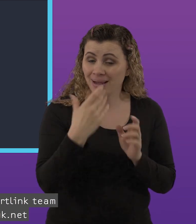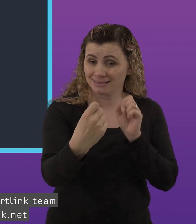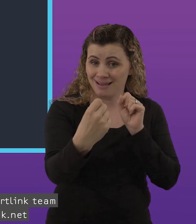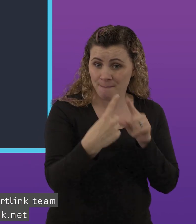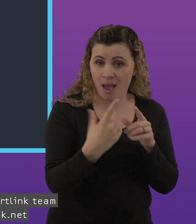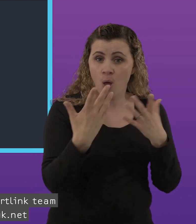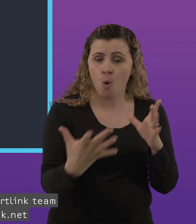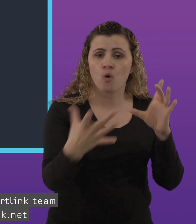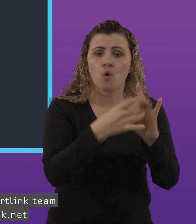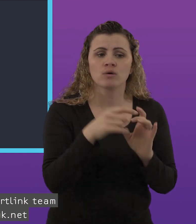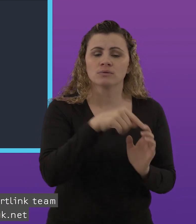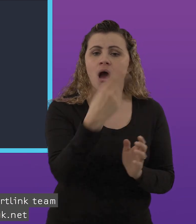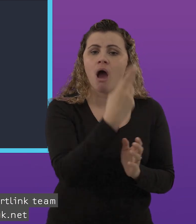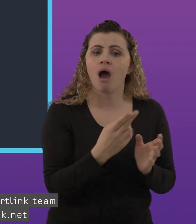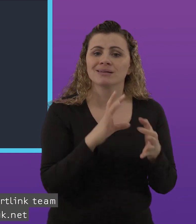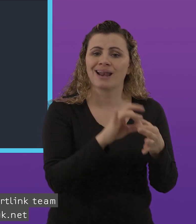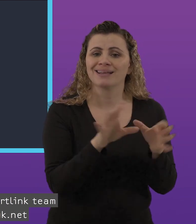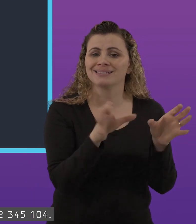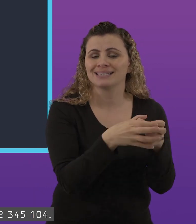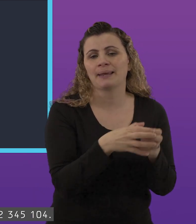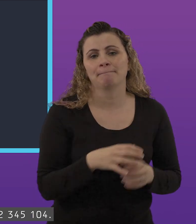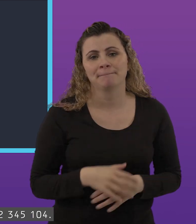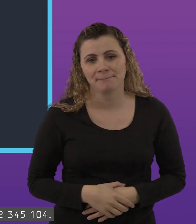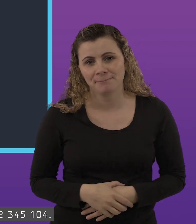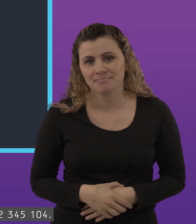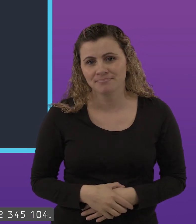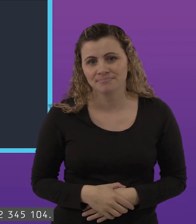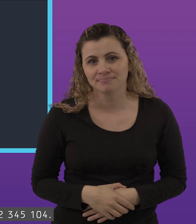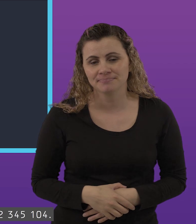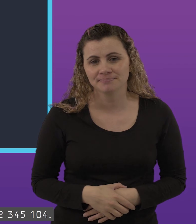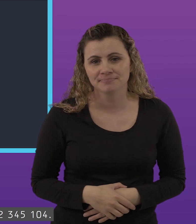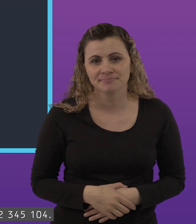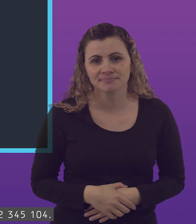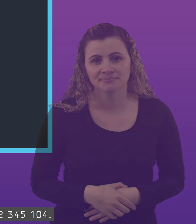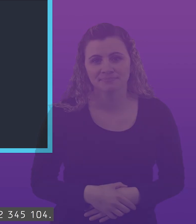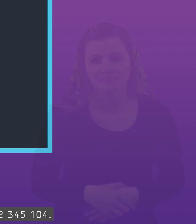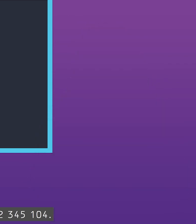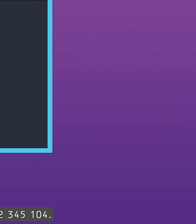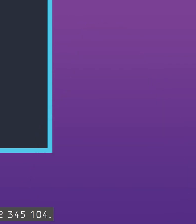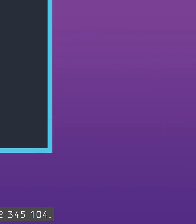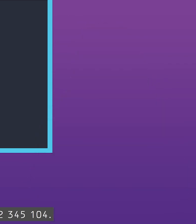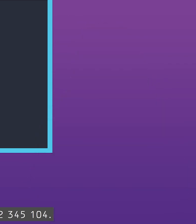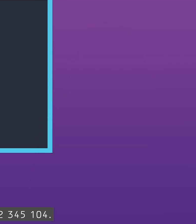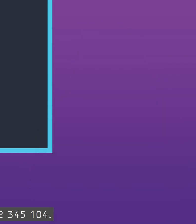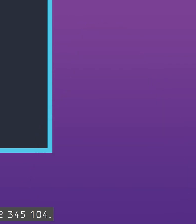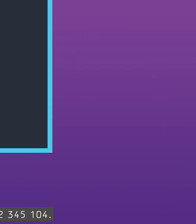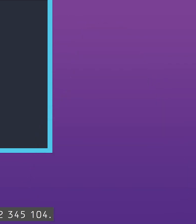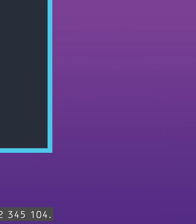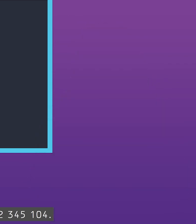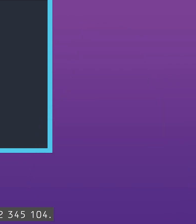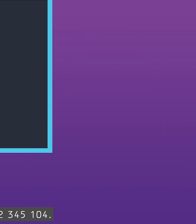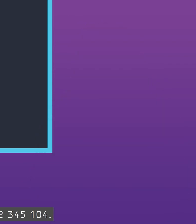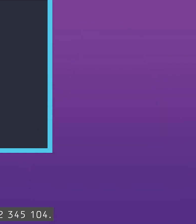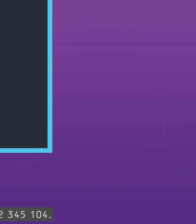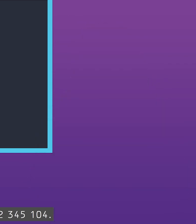at artlink.uk.net, or give them a call on 01482 345